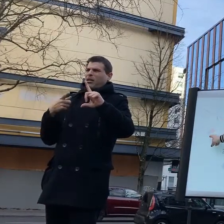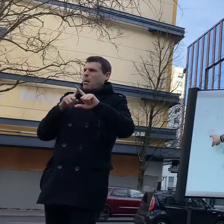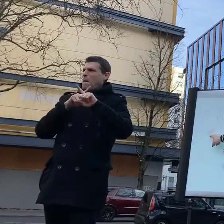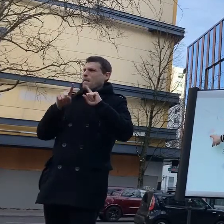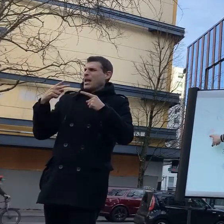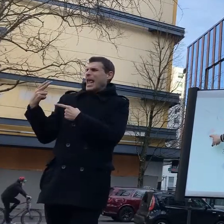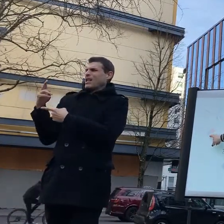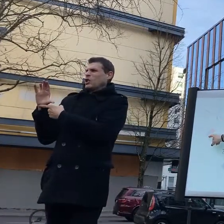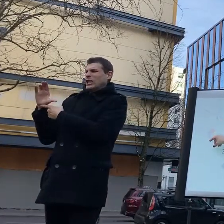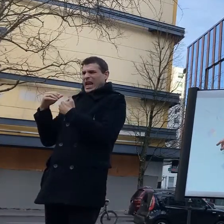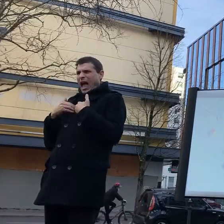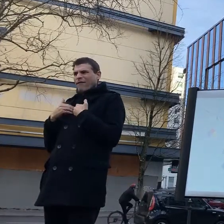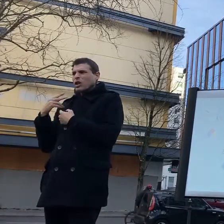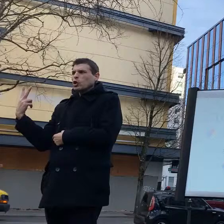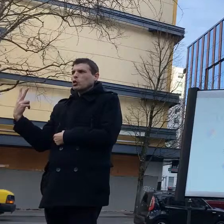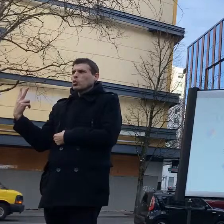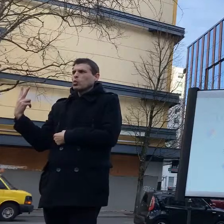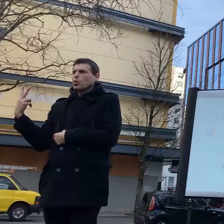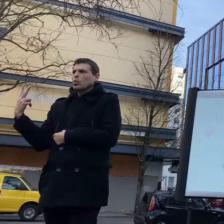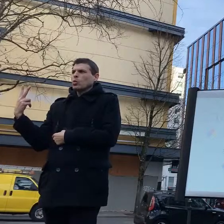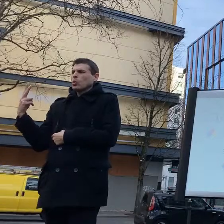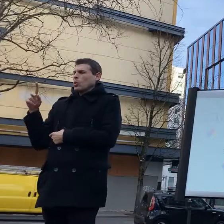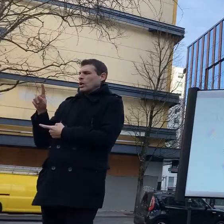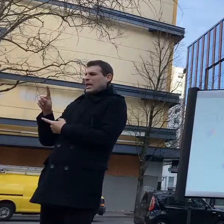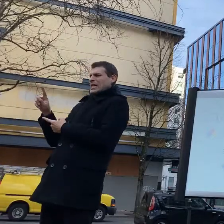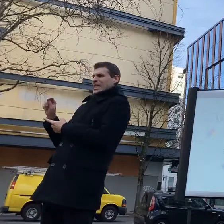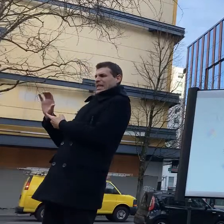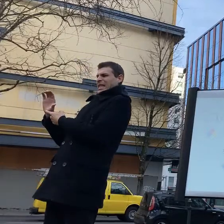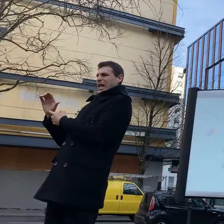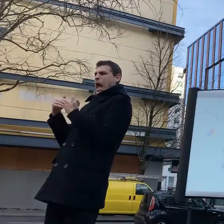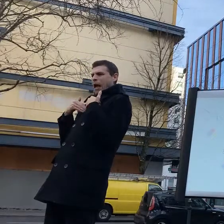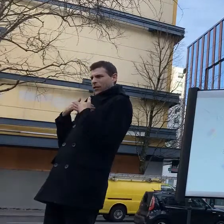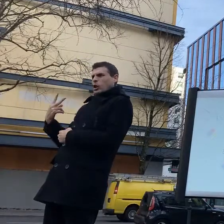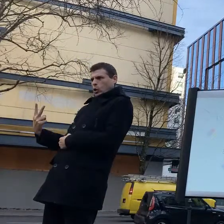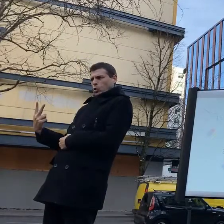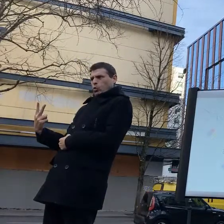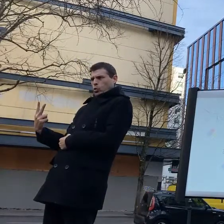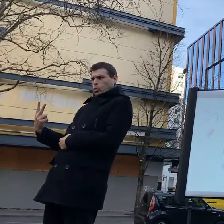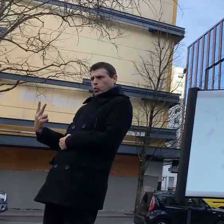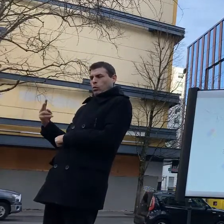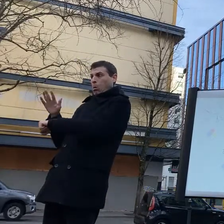it's basically going as a high probability of killing you right so like this is what